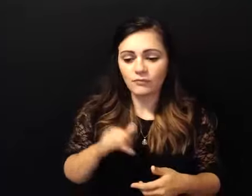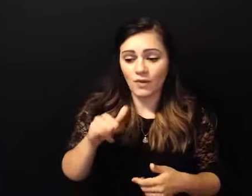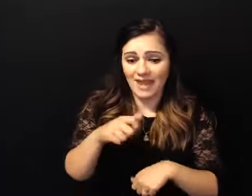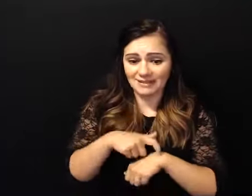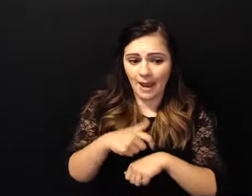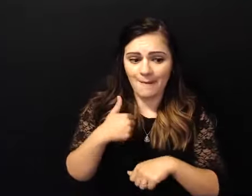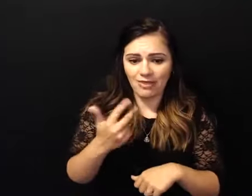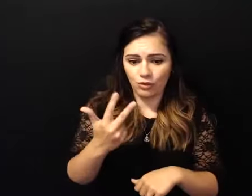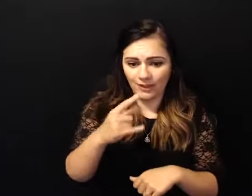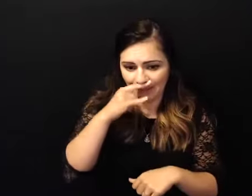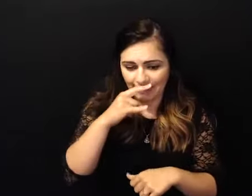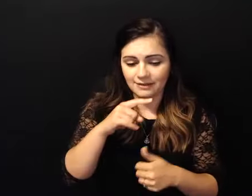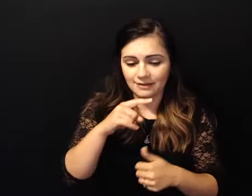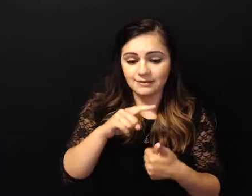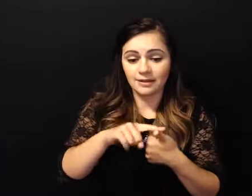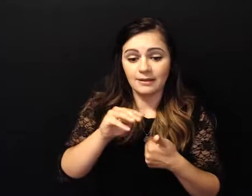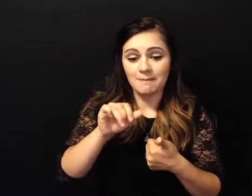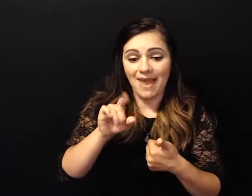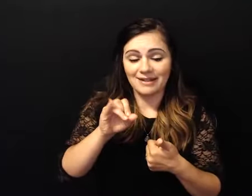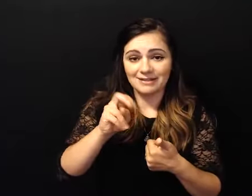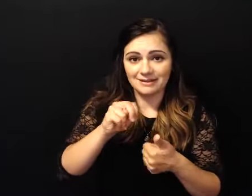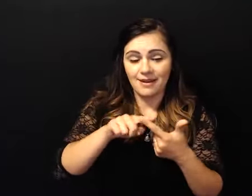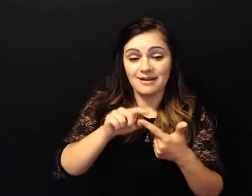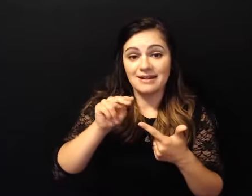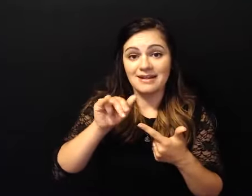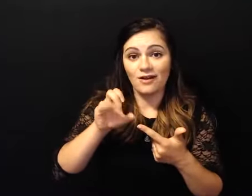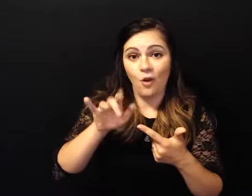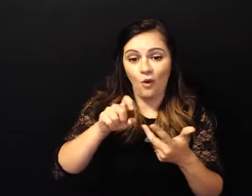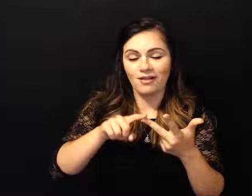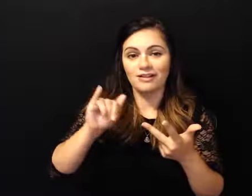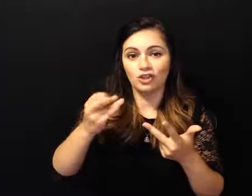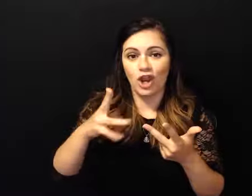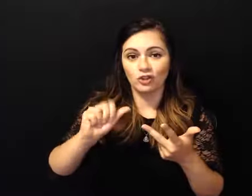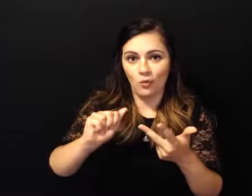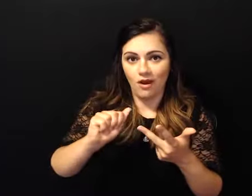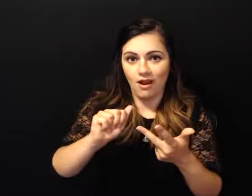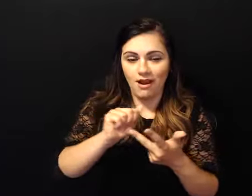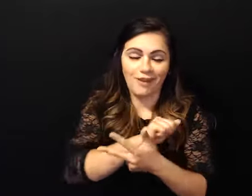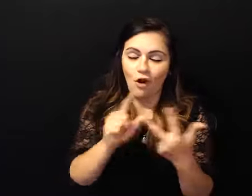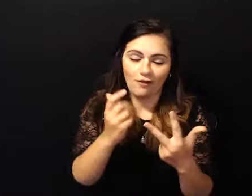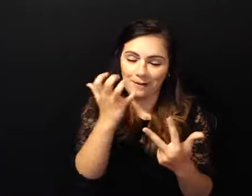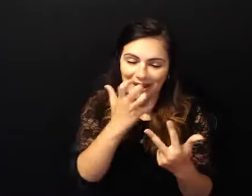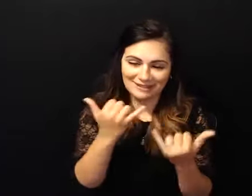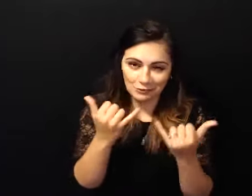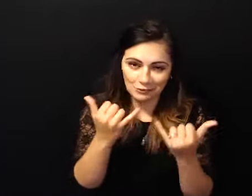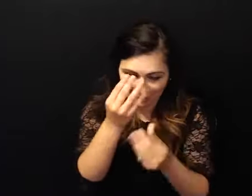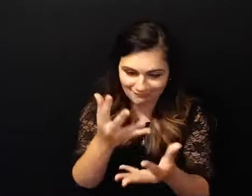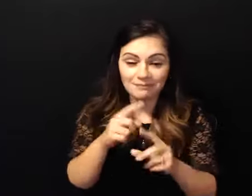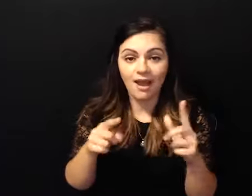uh nicole and joshua uh who are all amazing today but uh so moving forward we're we're going through life and we decide we